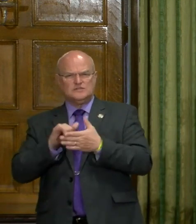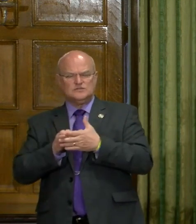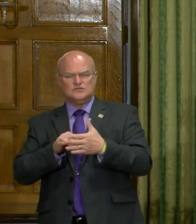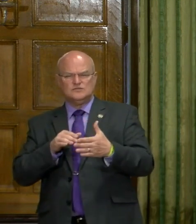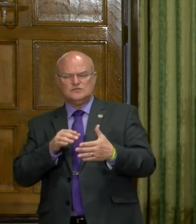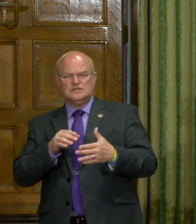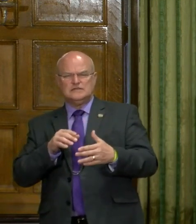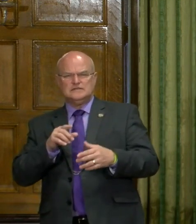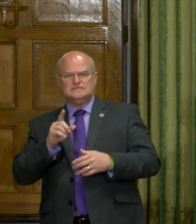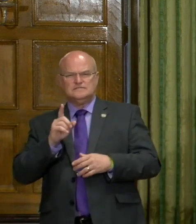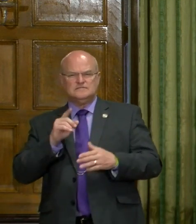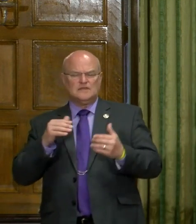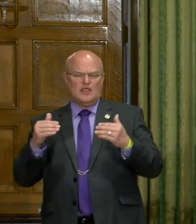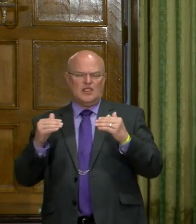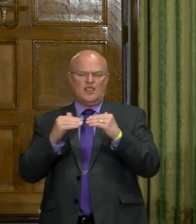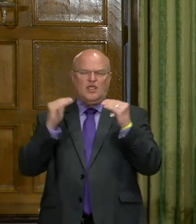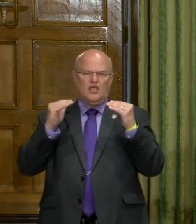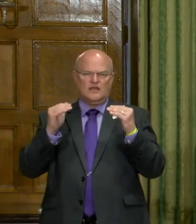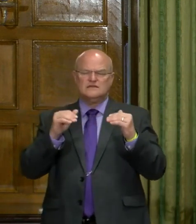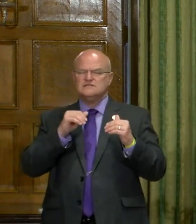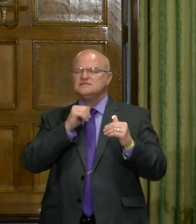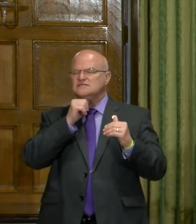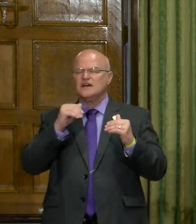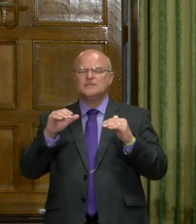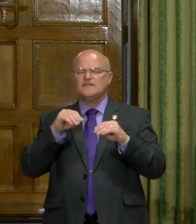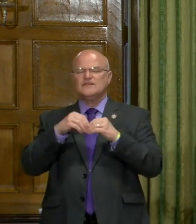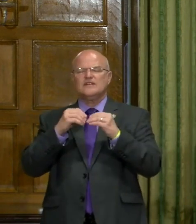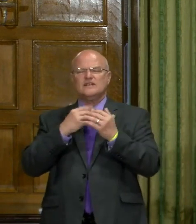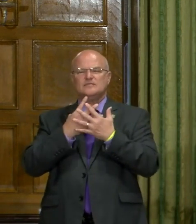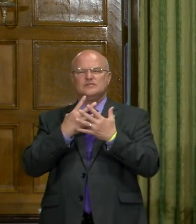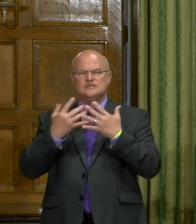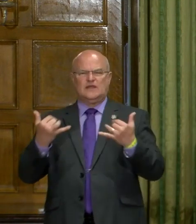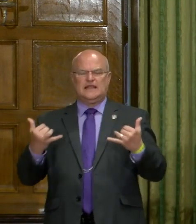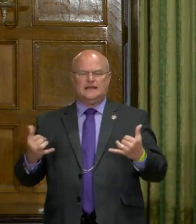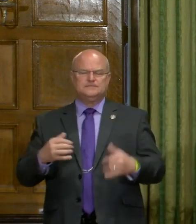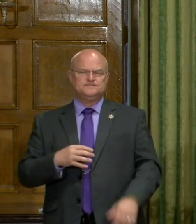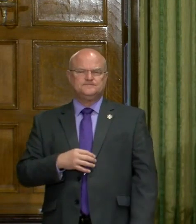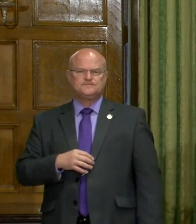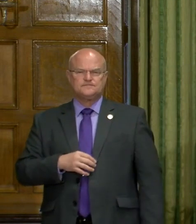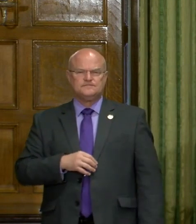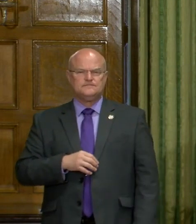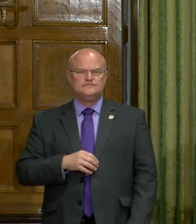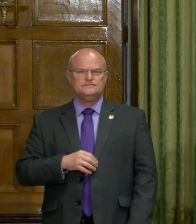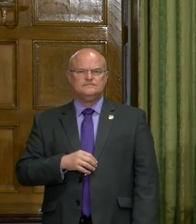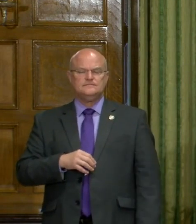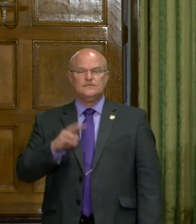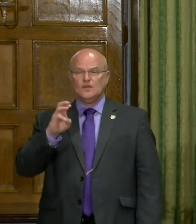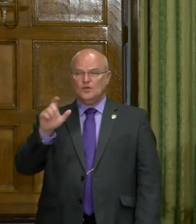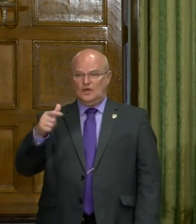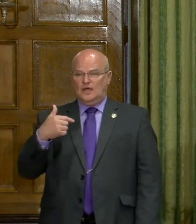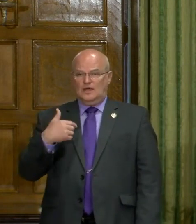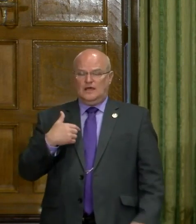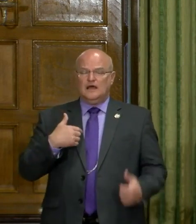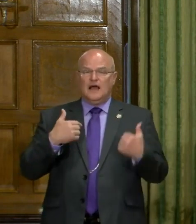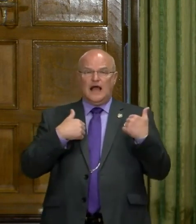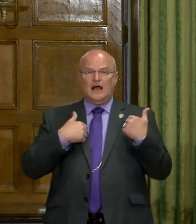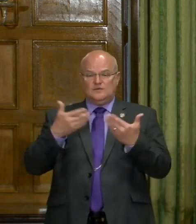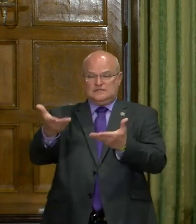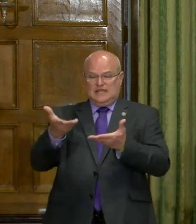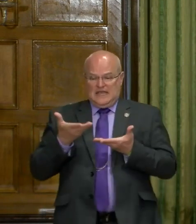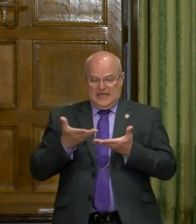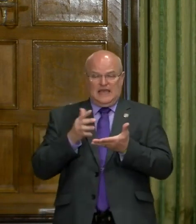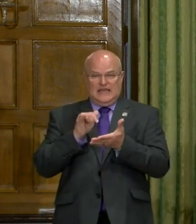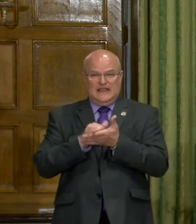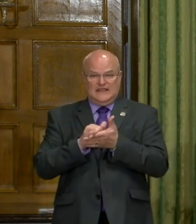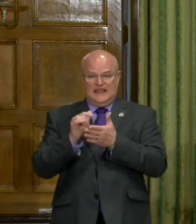the allegations? And what measures are you taking to ensure the safety of prisoners and staff right now? Well, I just, uh, was handed